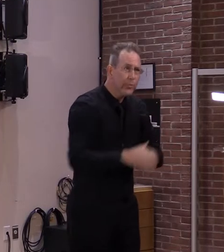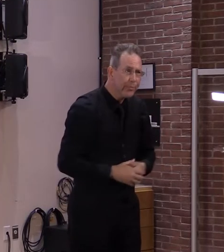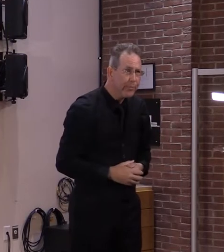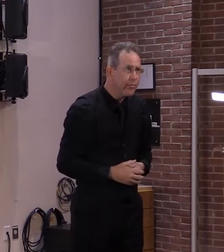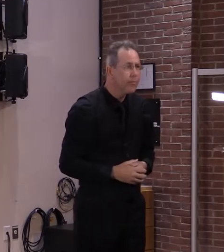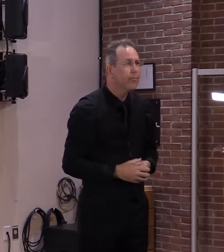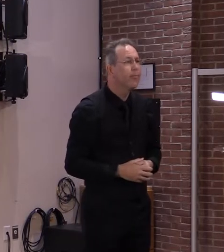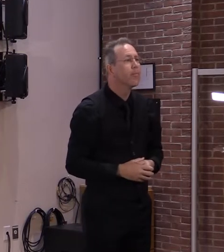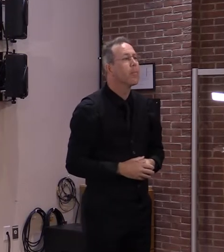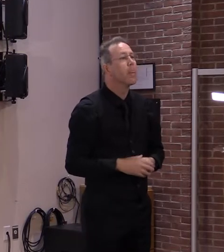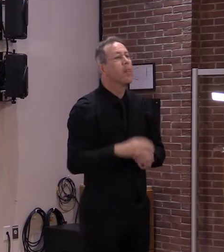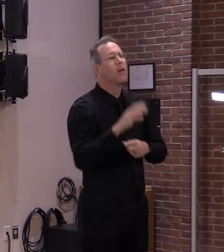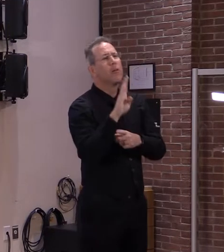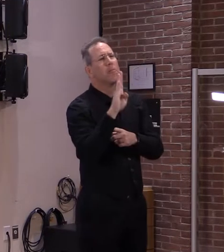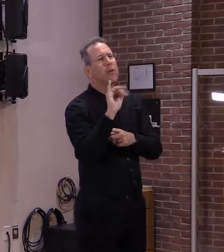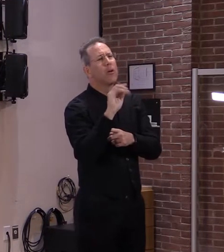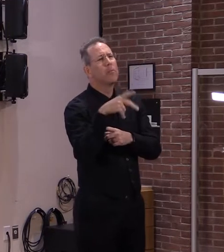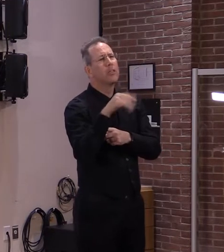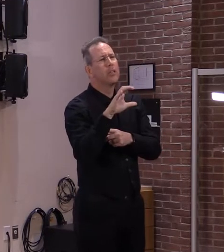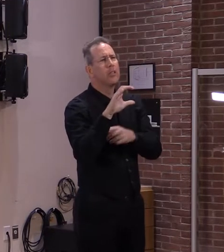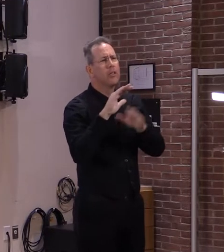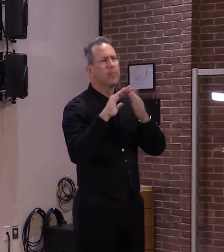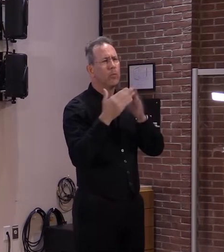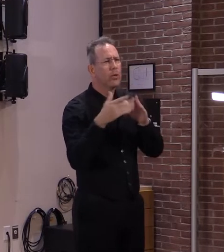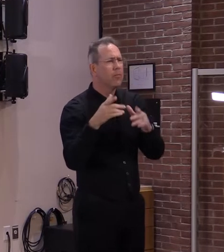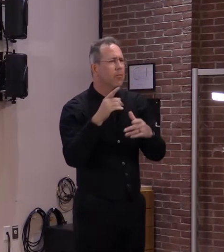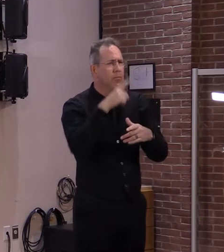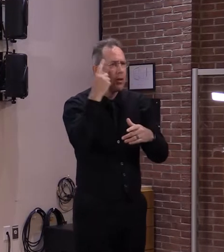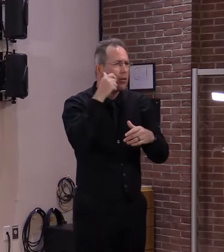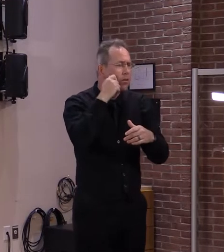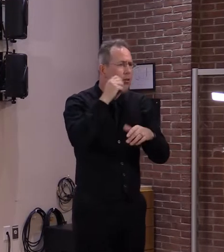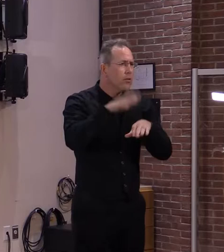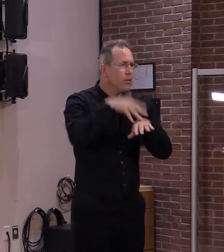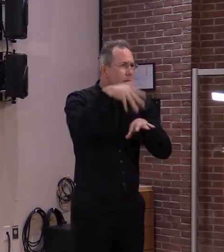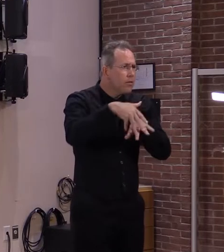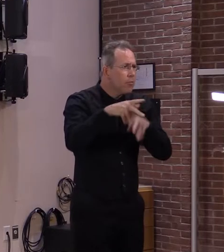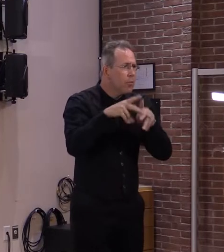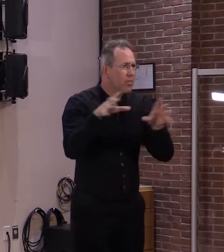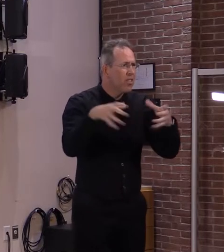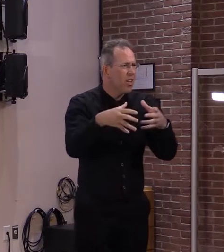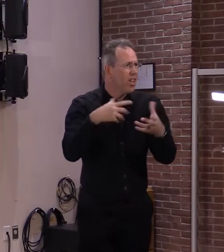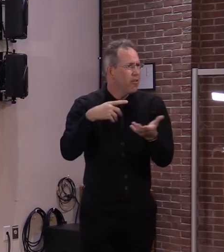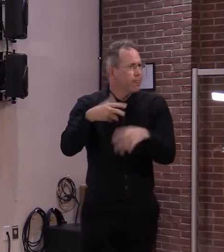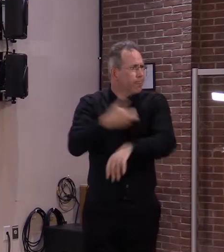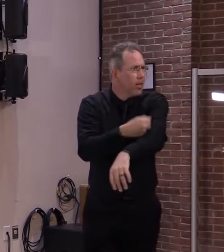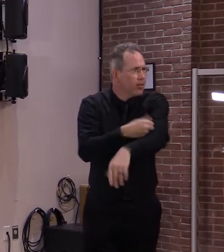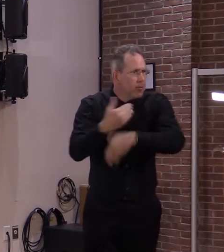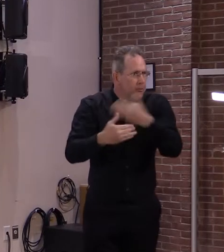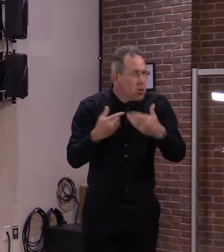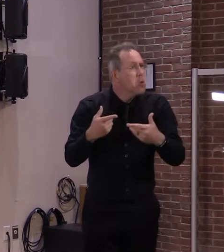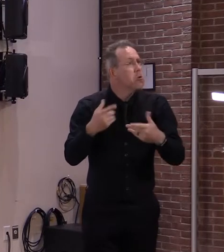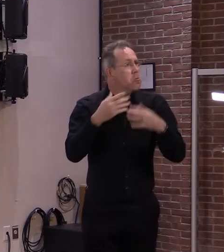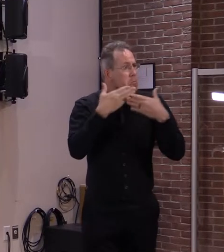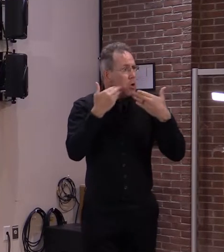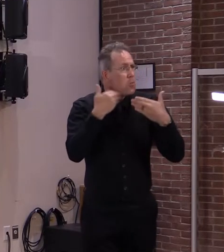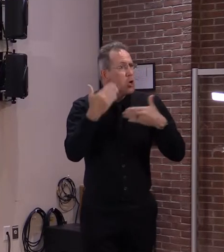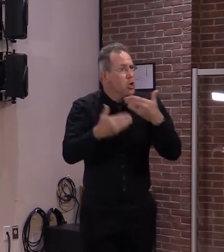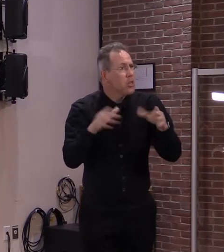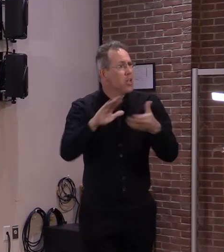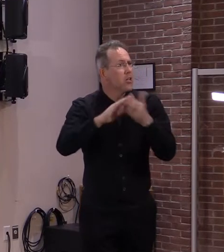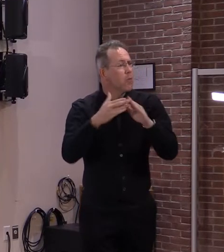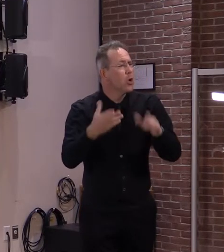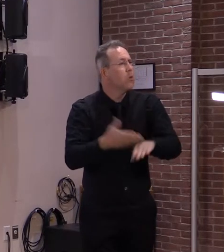have been making great progress in this area. As of today, 54%